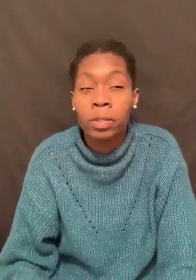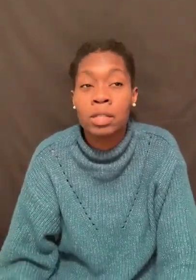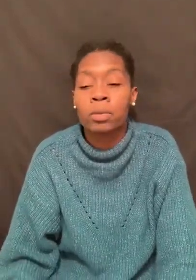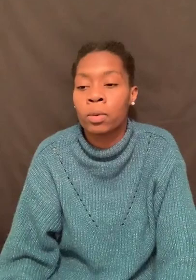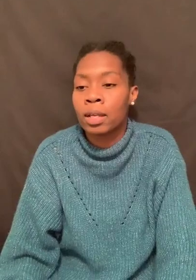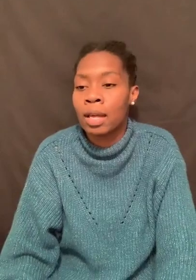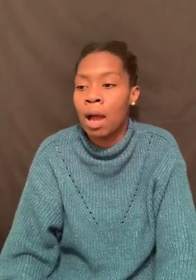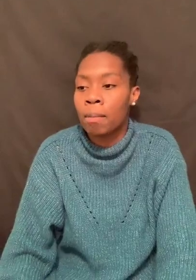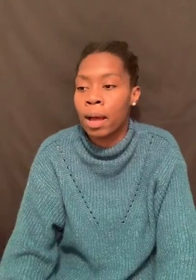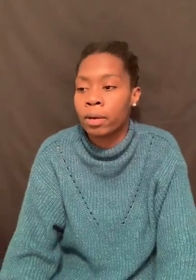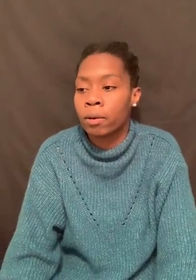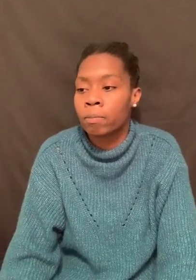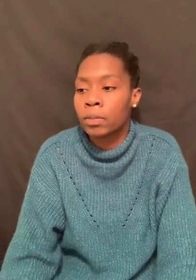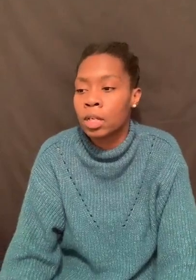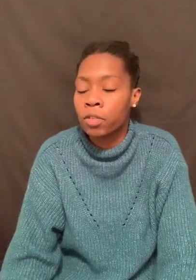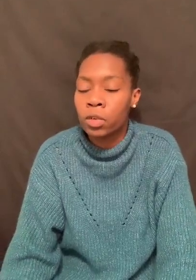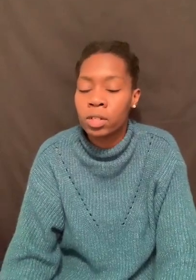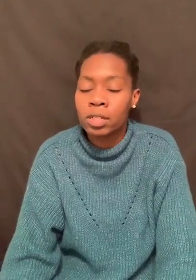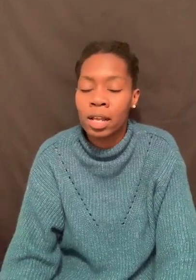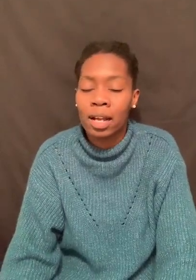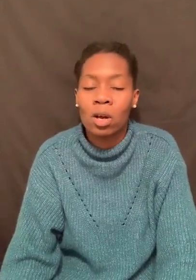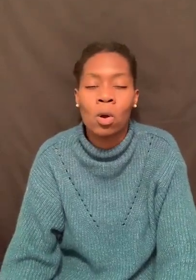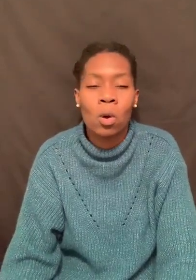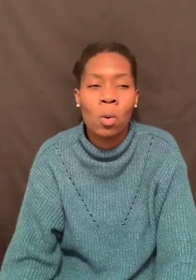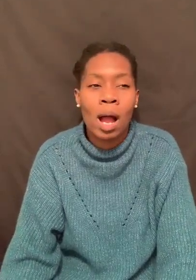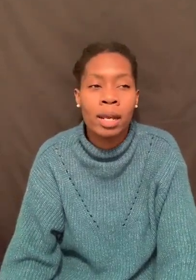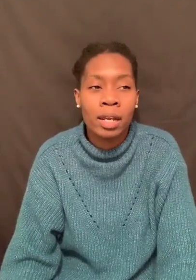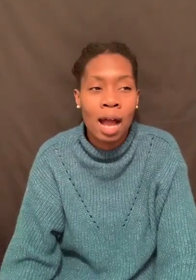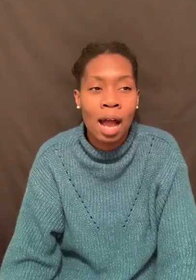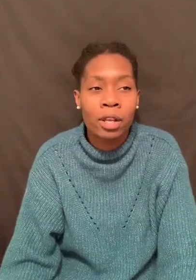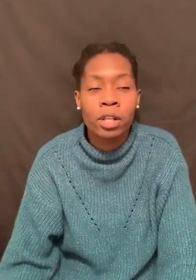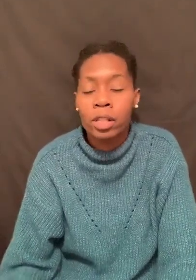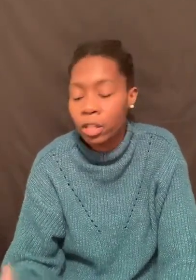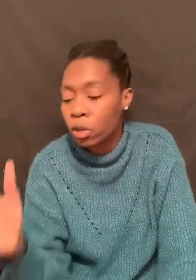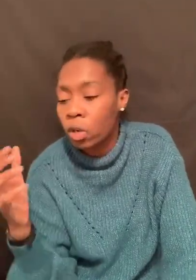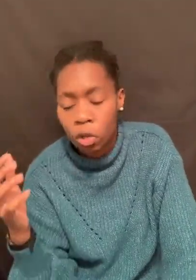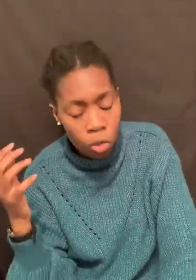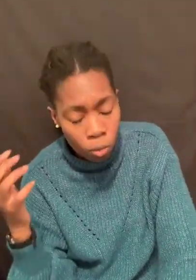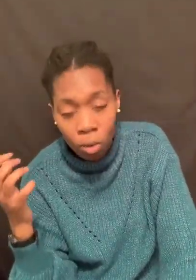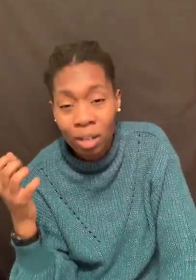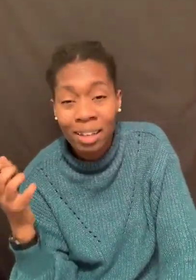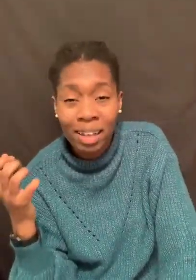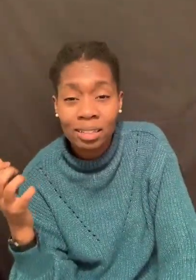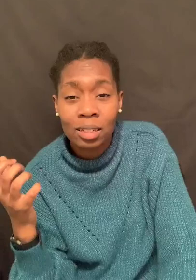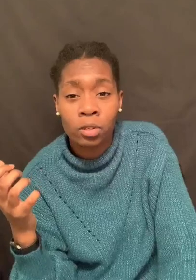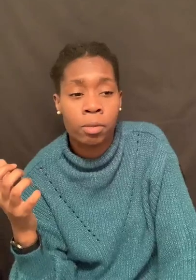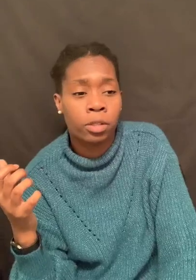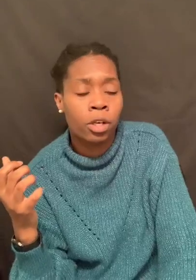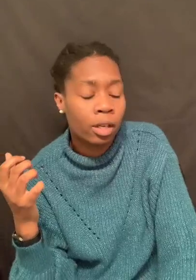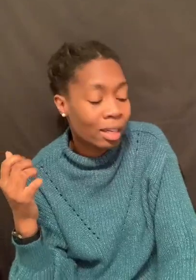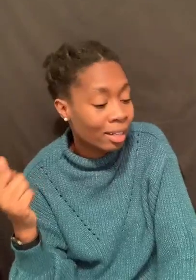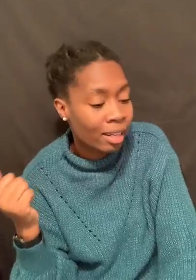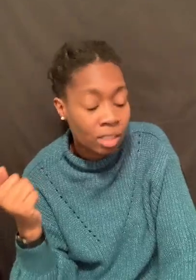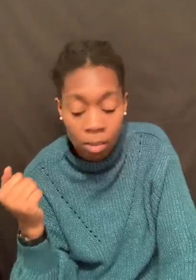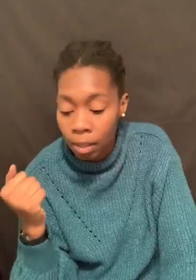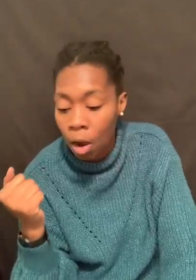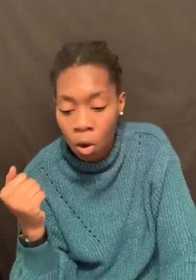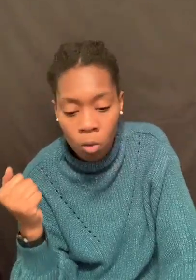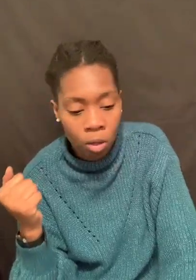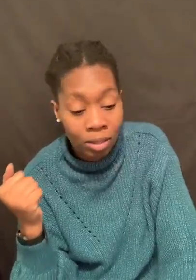him does really count and matter. Because you understand, like, oh, I need God. You know, you will cling to the scripture. You're going to cling. It's going to be, oh, no,